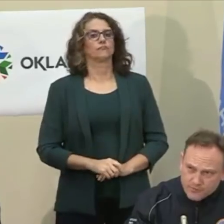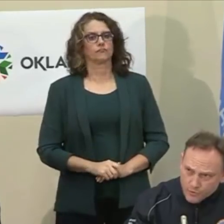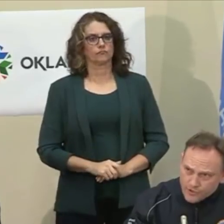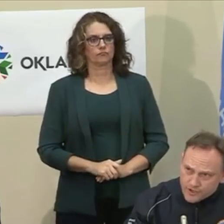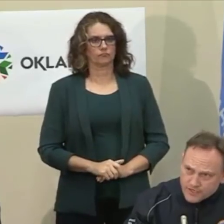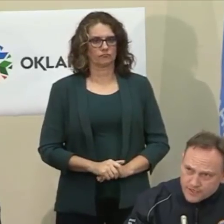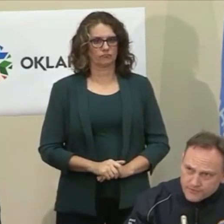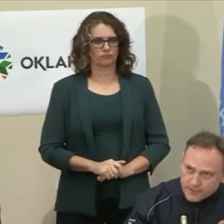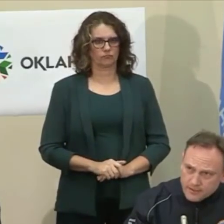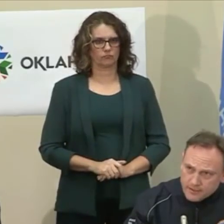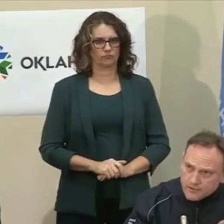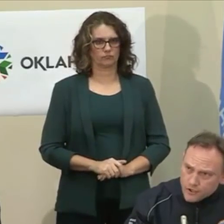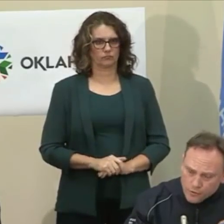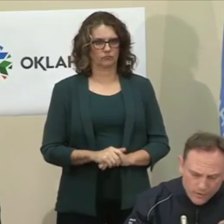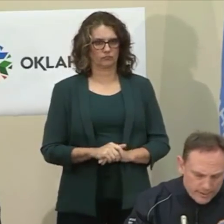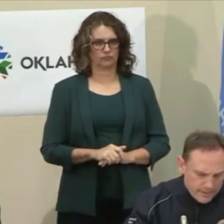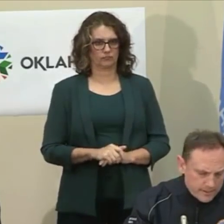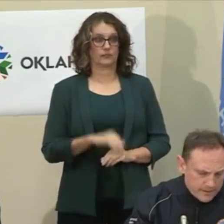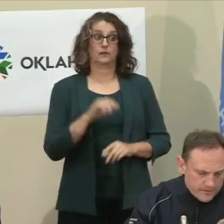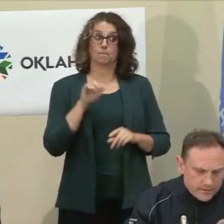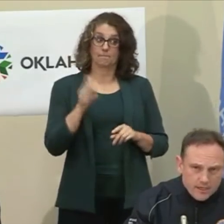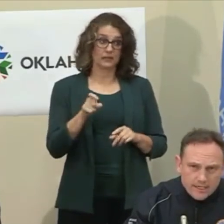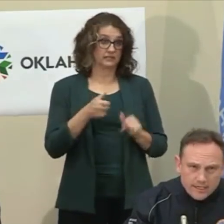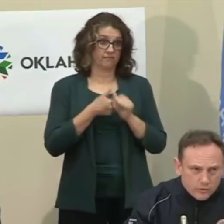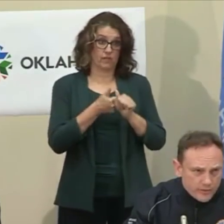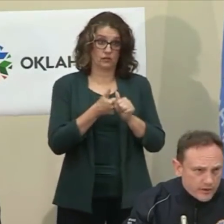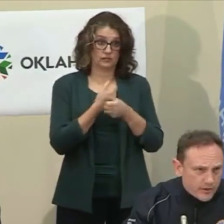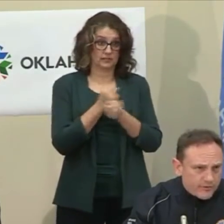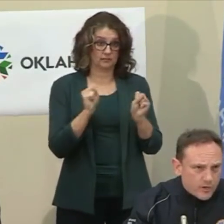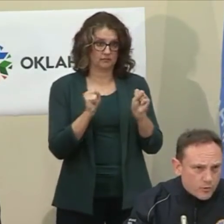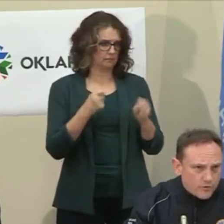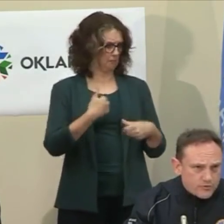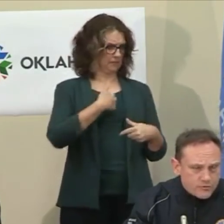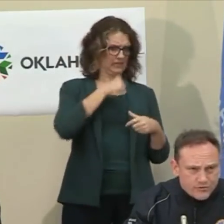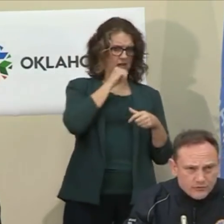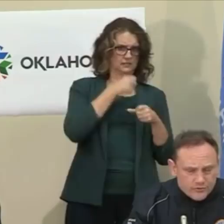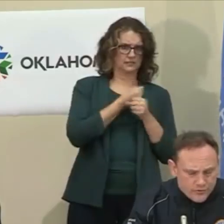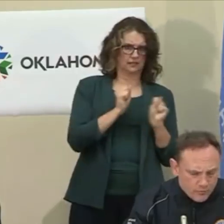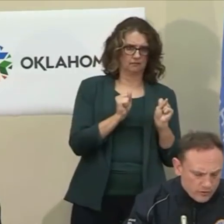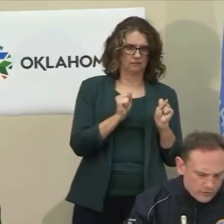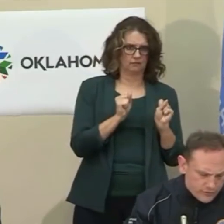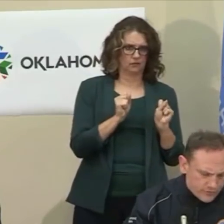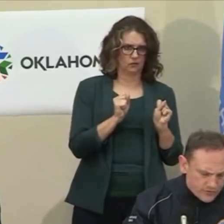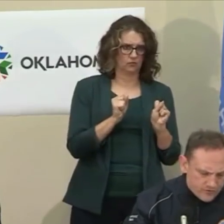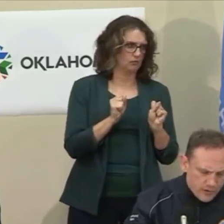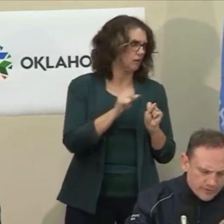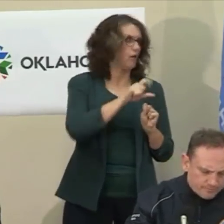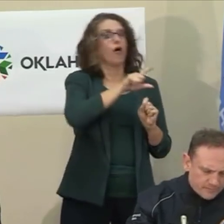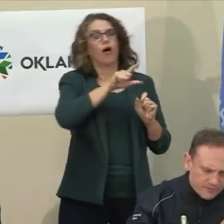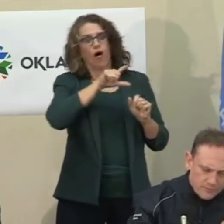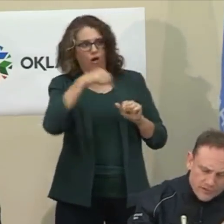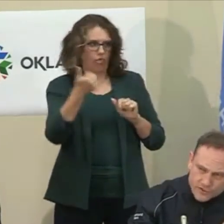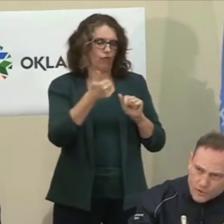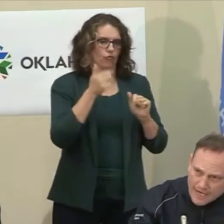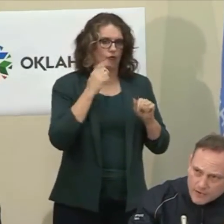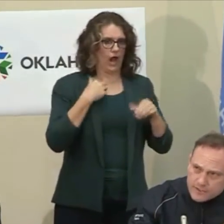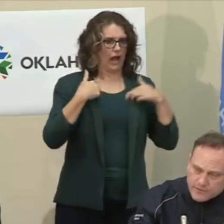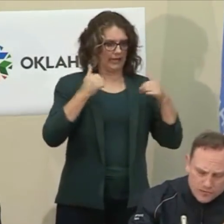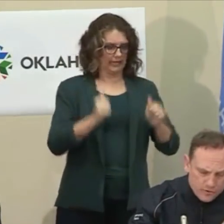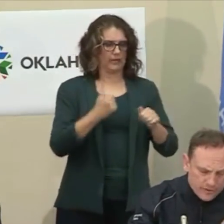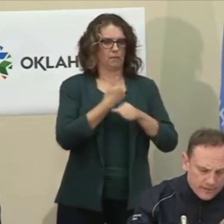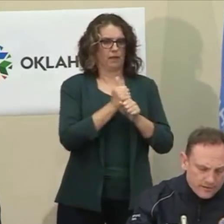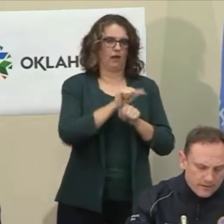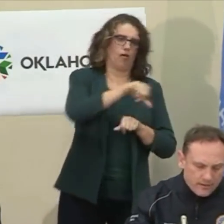because if we're not safe, no one is, including our health care workers, which Dr. Shrum will allude to in just a moment. If you must go